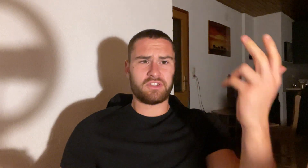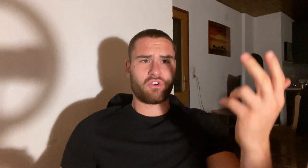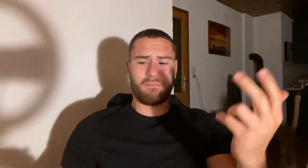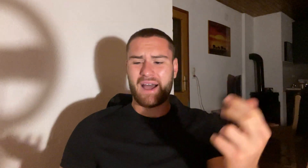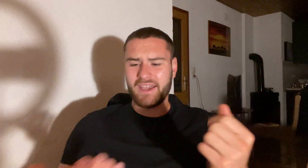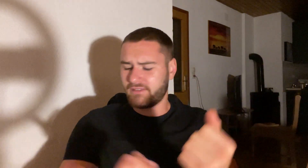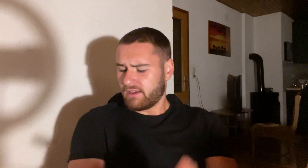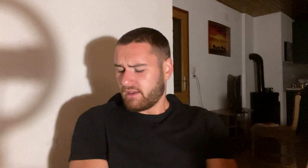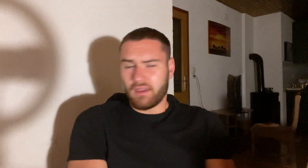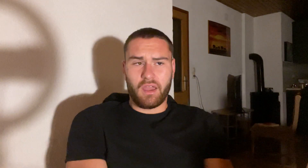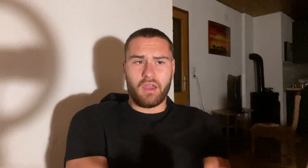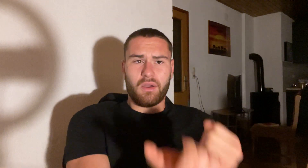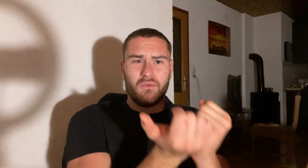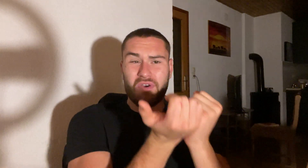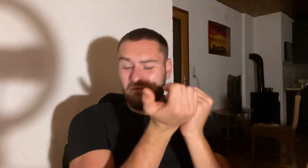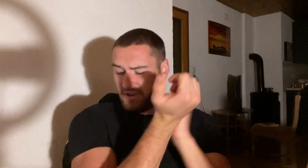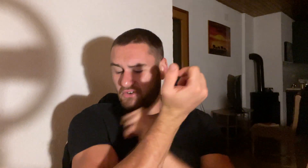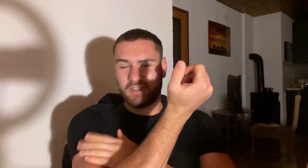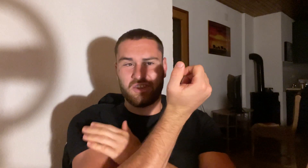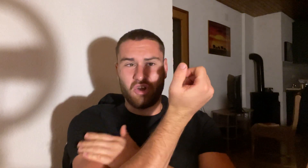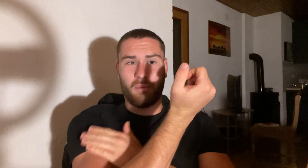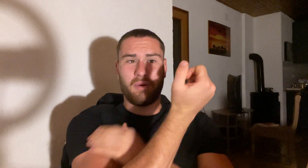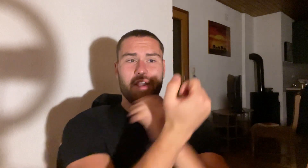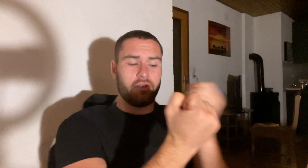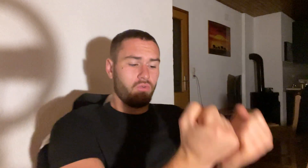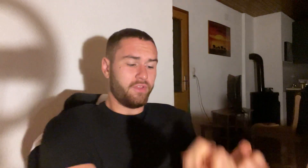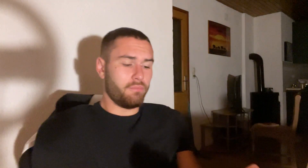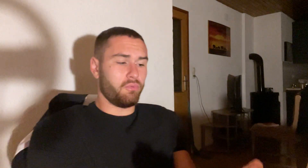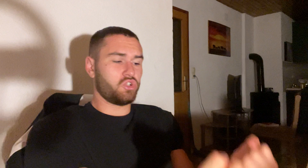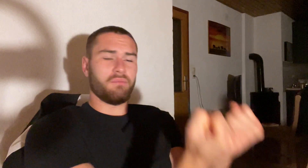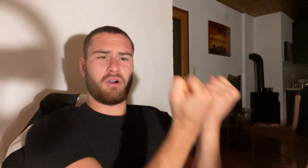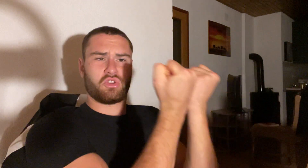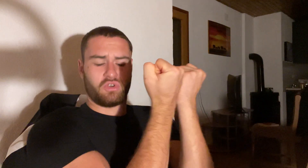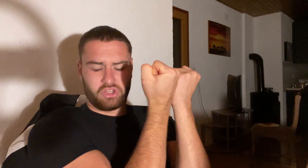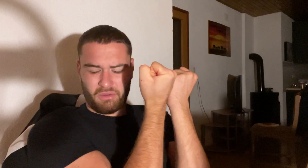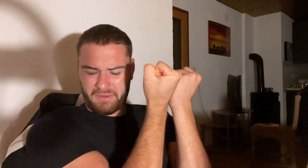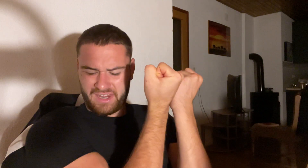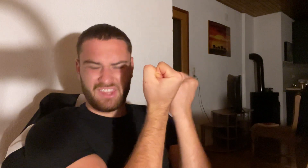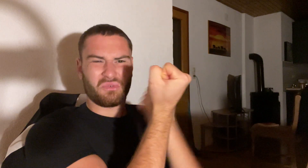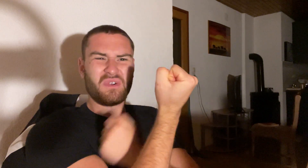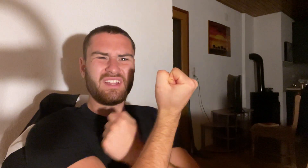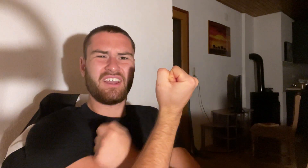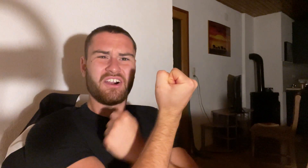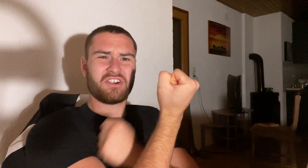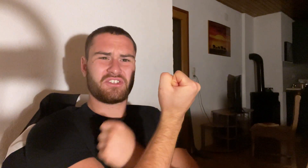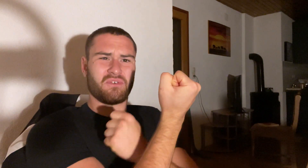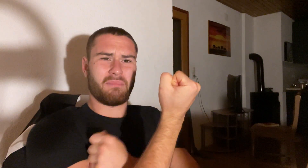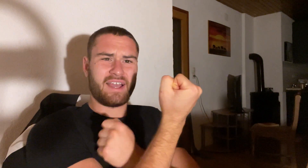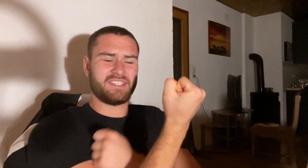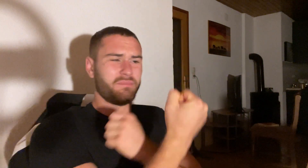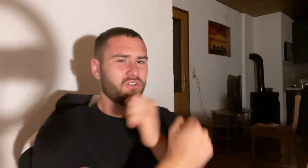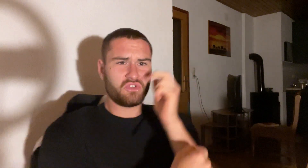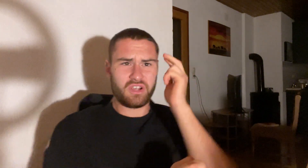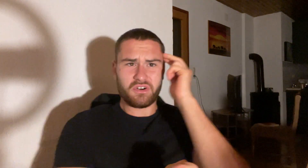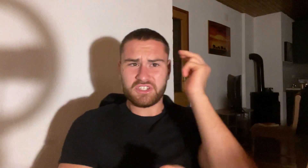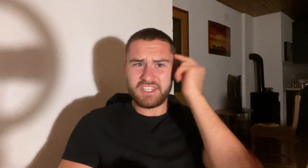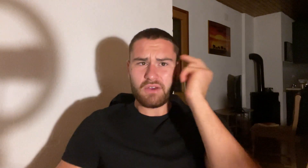in your mind when you're at the top you know when you push the bar to the top and it really hurts your bicep there's zero